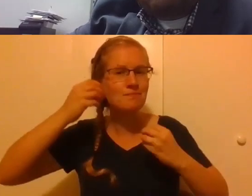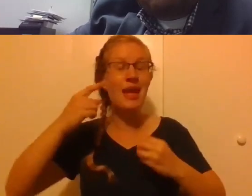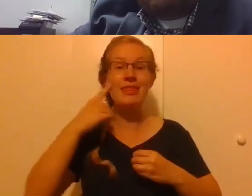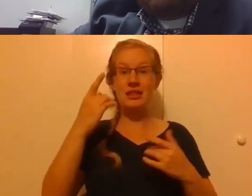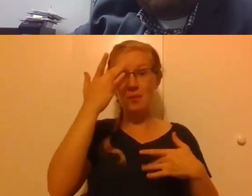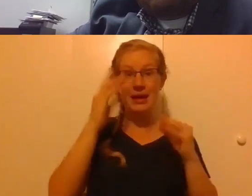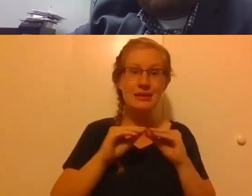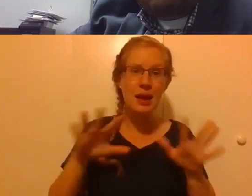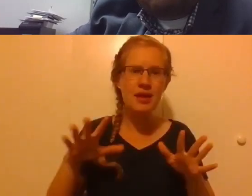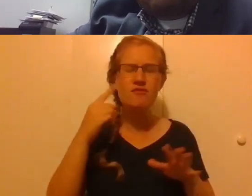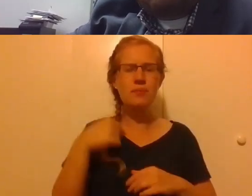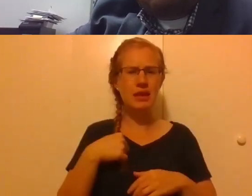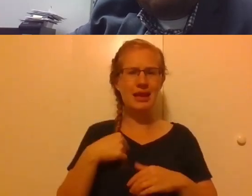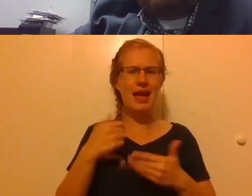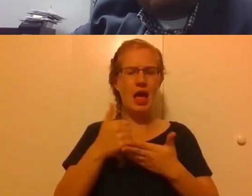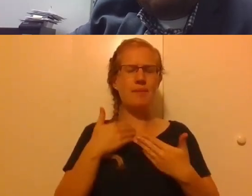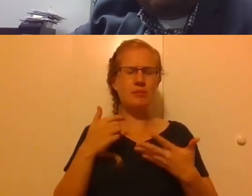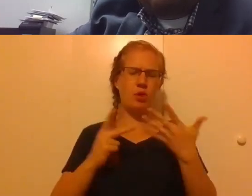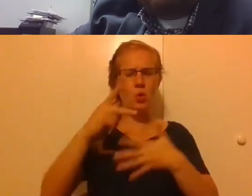for me, has deepened my priorities.